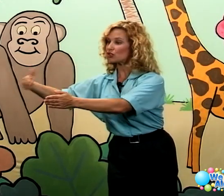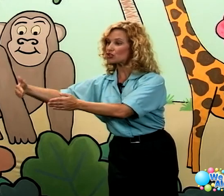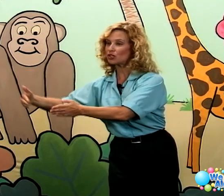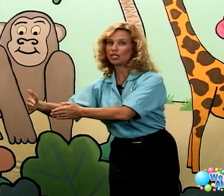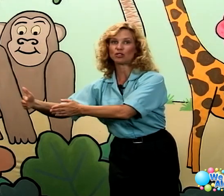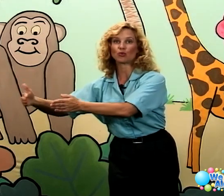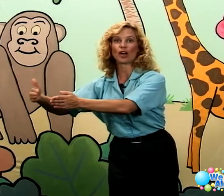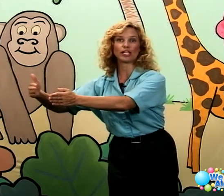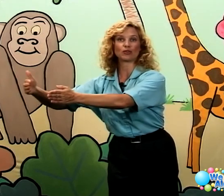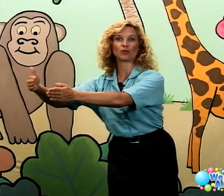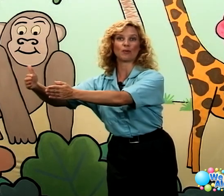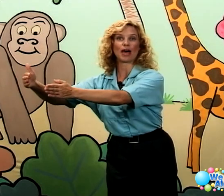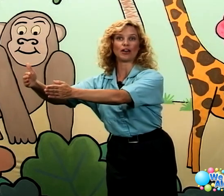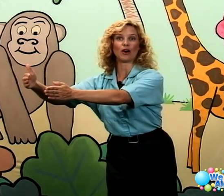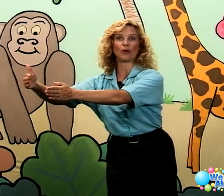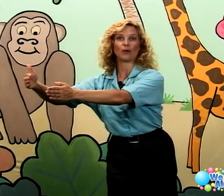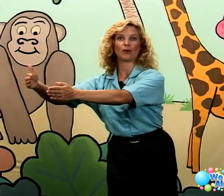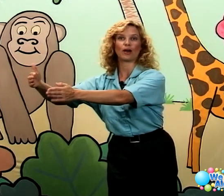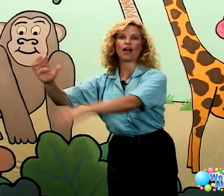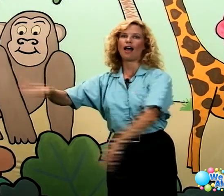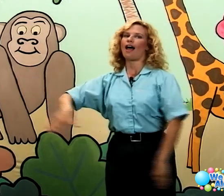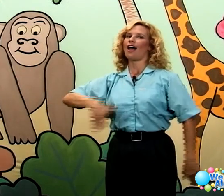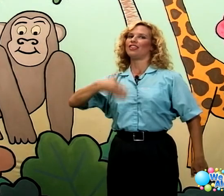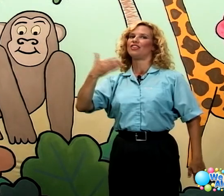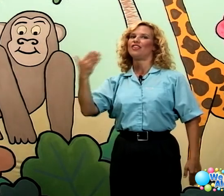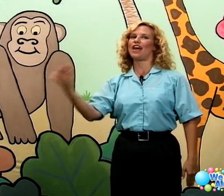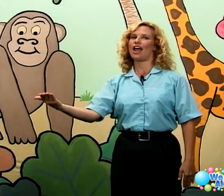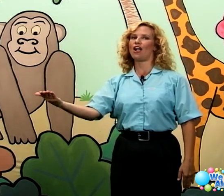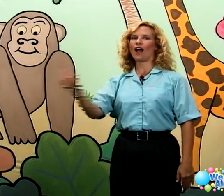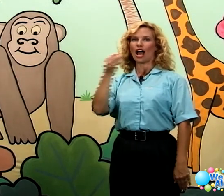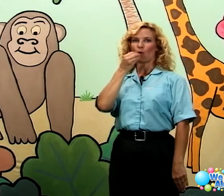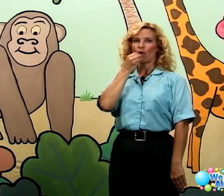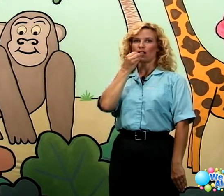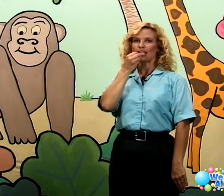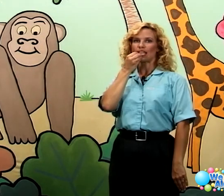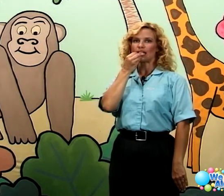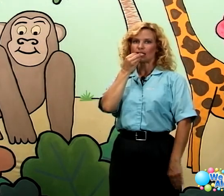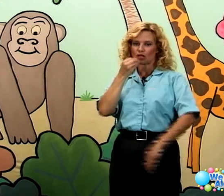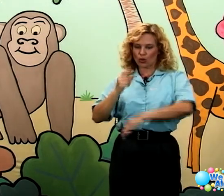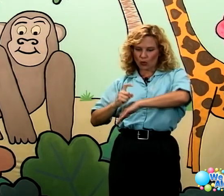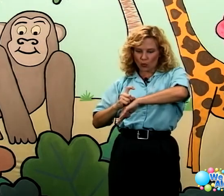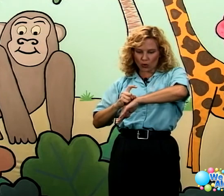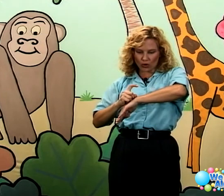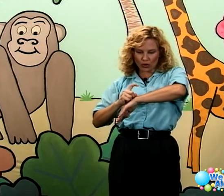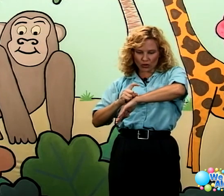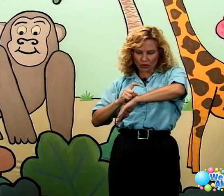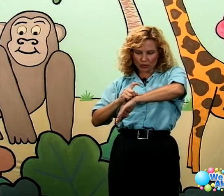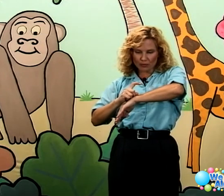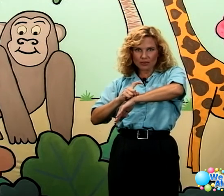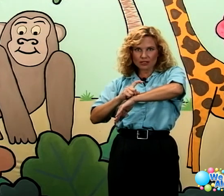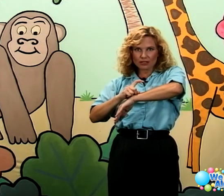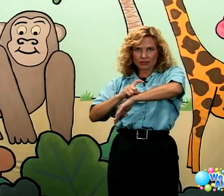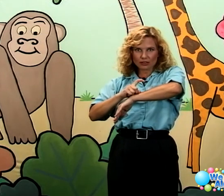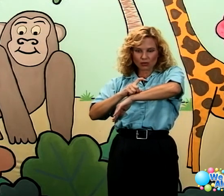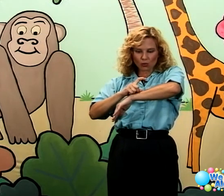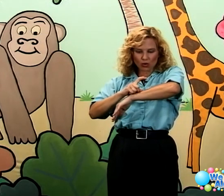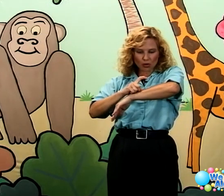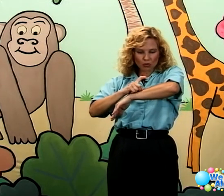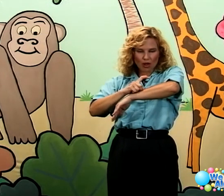stream is running through the meadow. And there I will eat worms, a little worm crawling